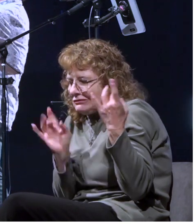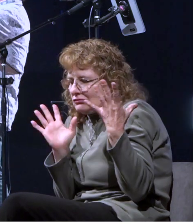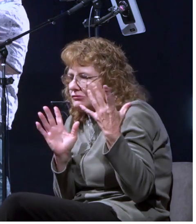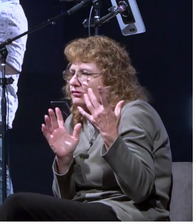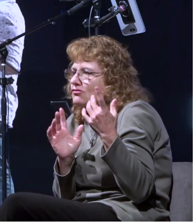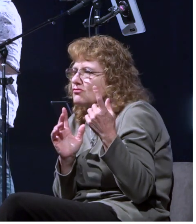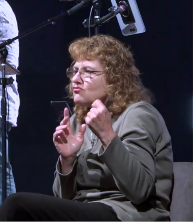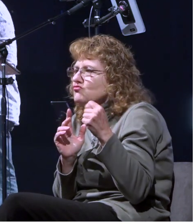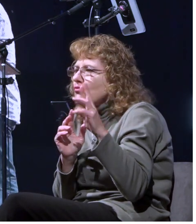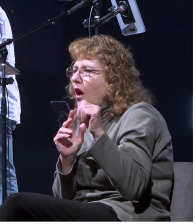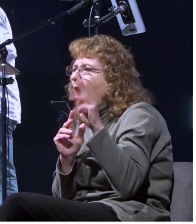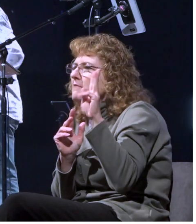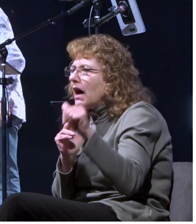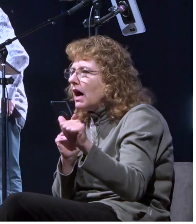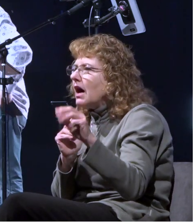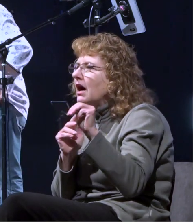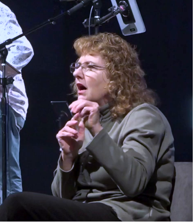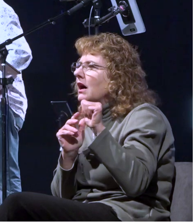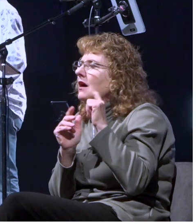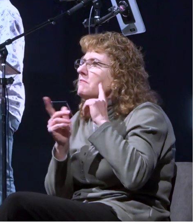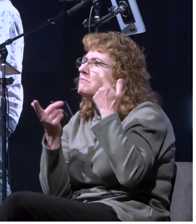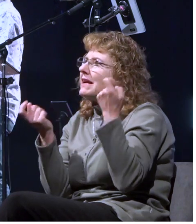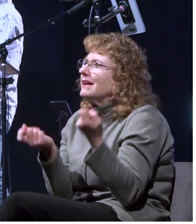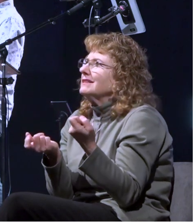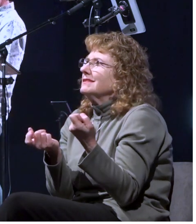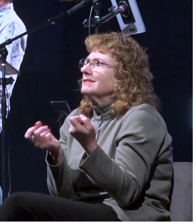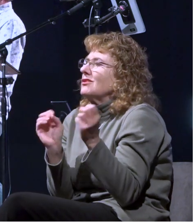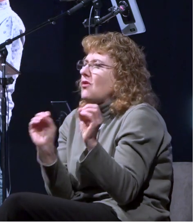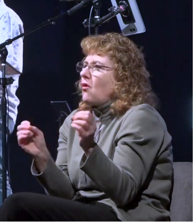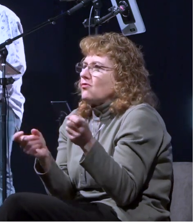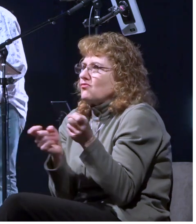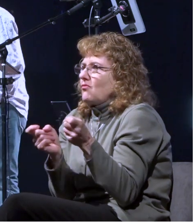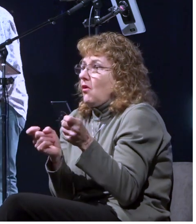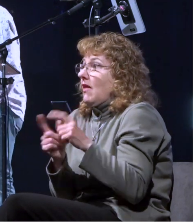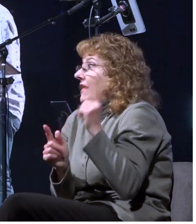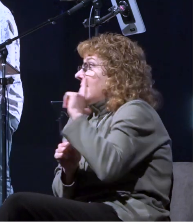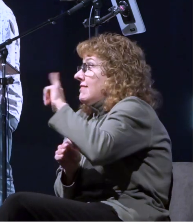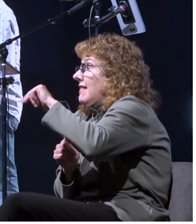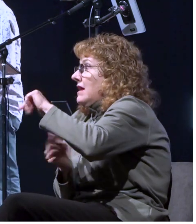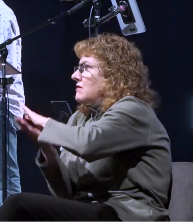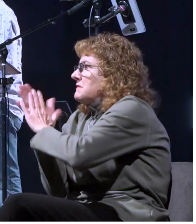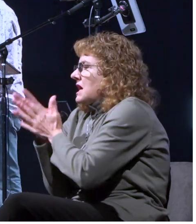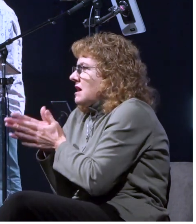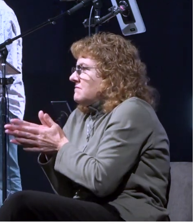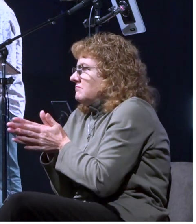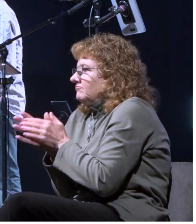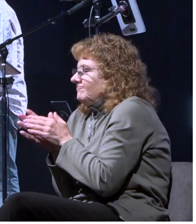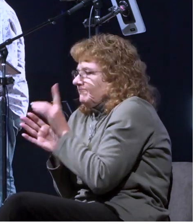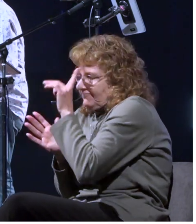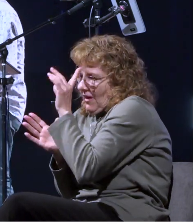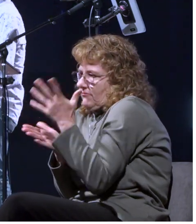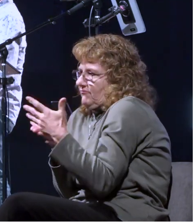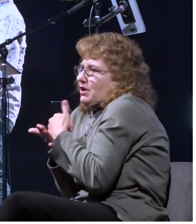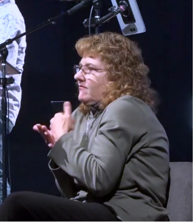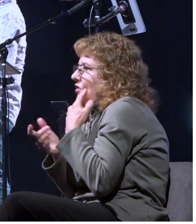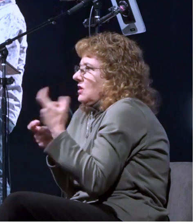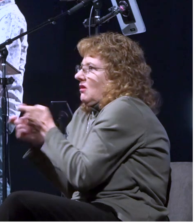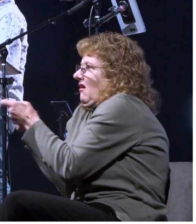over time what happens is they later become control freaks um as a coping mechanism